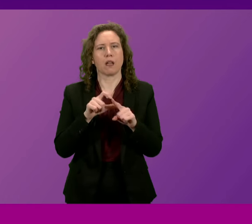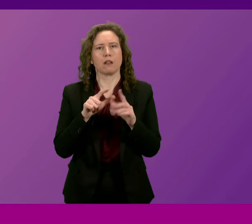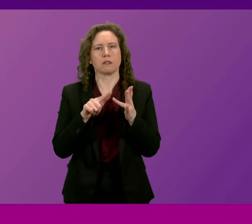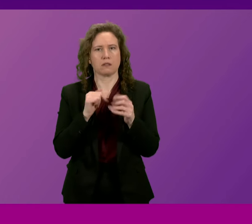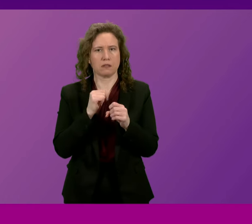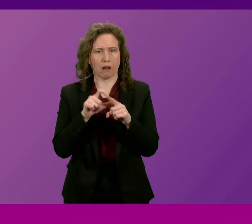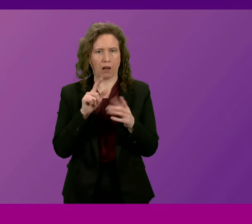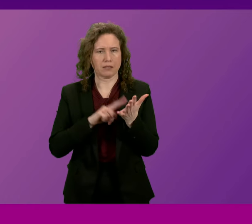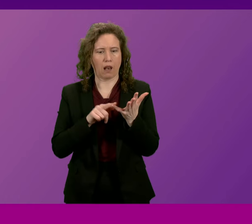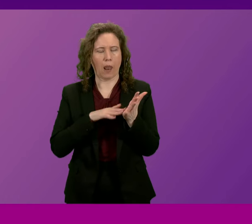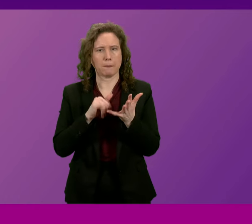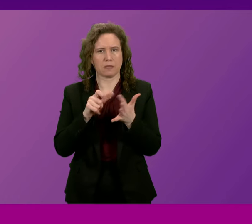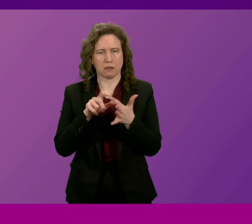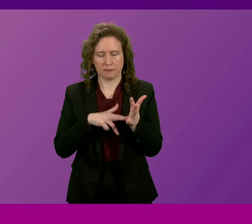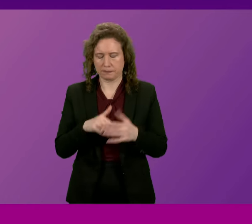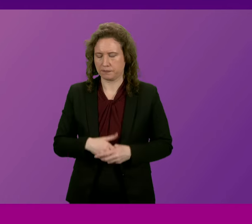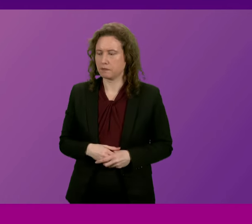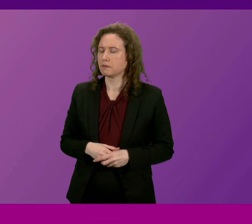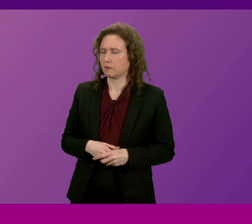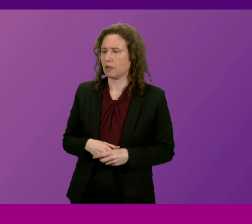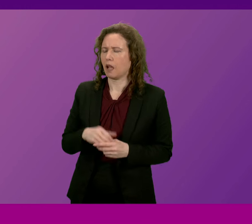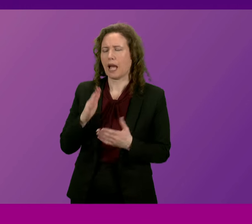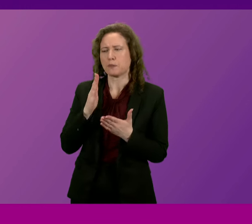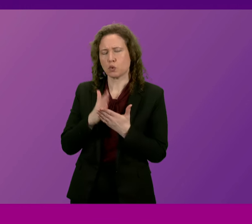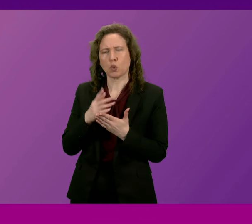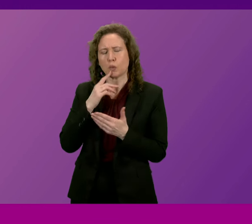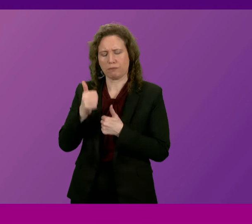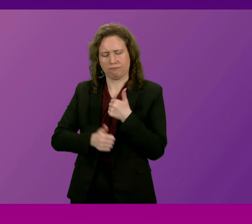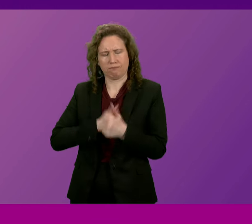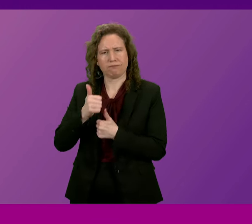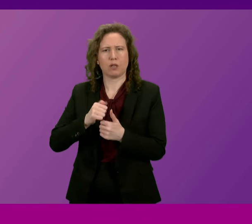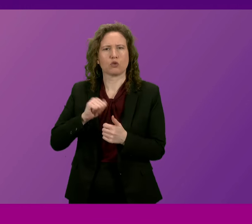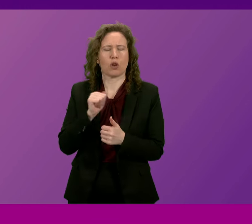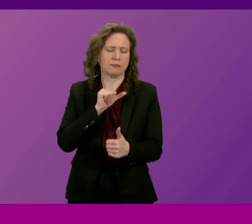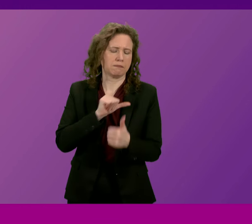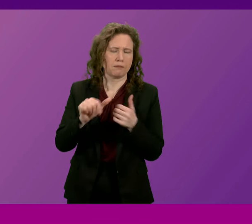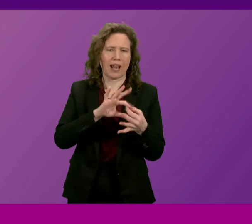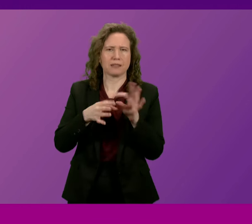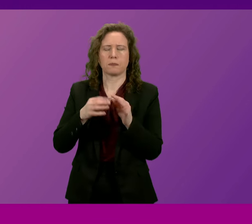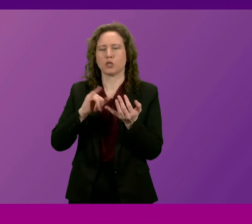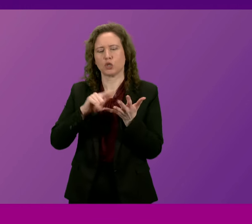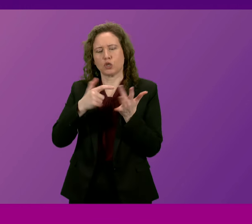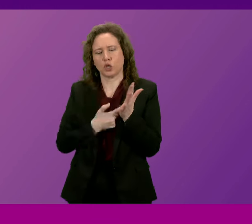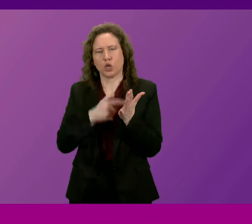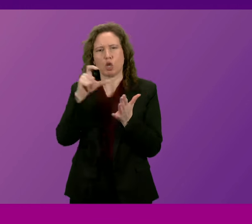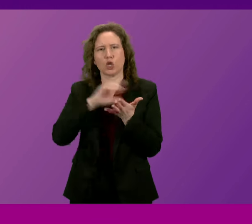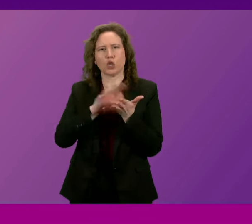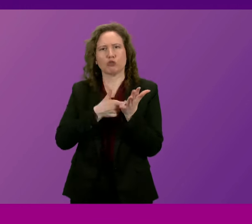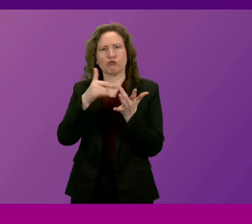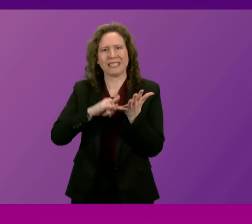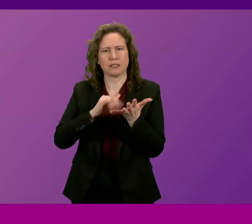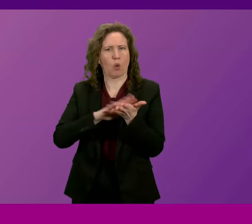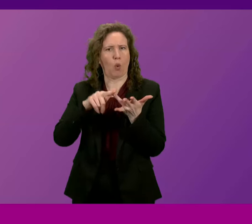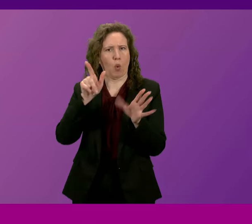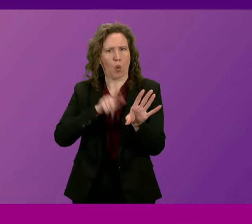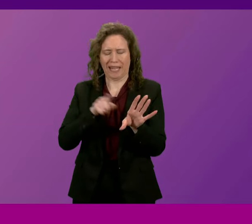President Officer. I'm sure the First Minister will join me in commending Scotland's greatest ever Olympian, Sir Chris Hoy, in the way that he's faced devastating